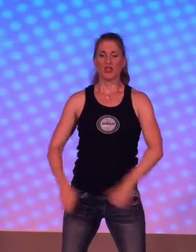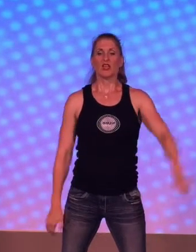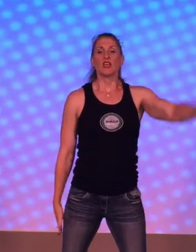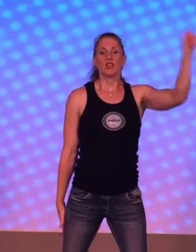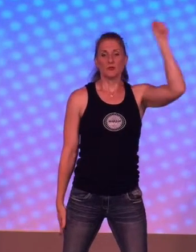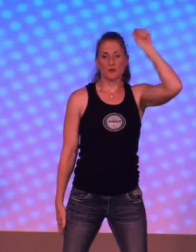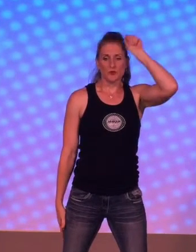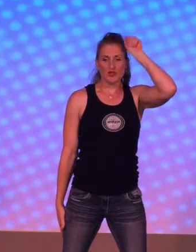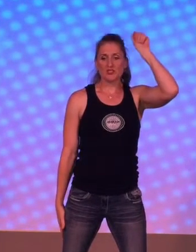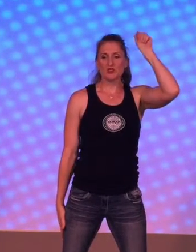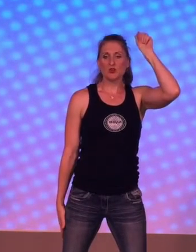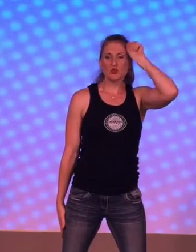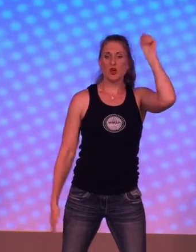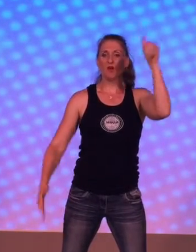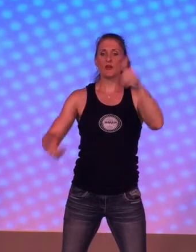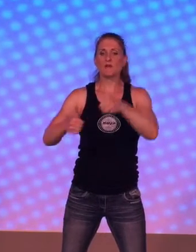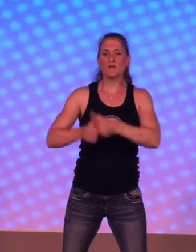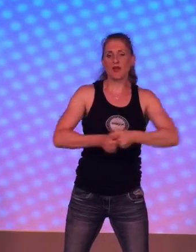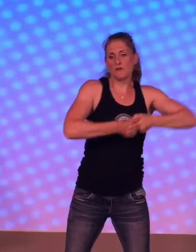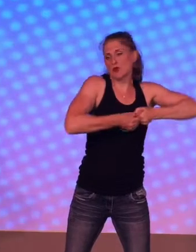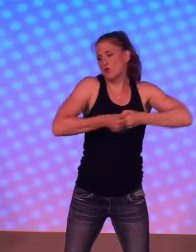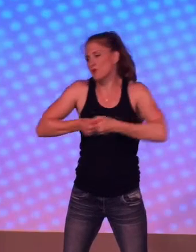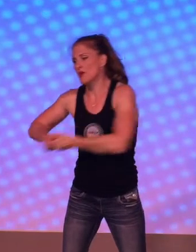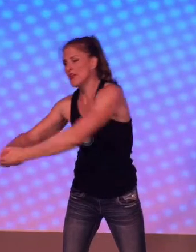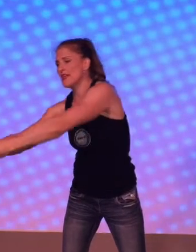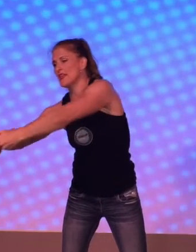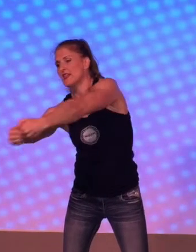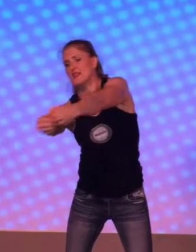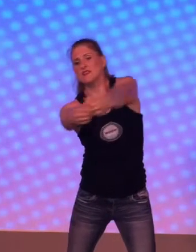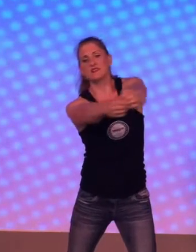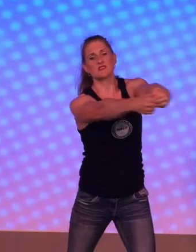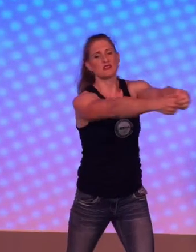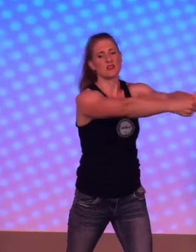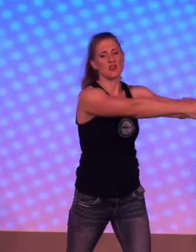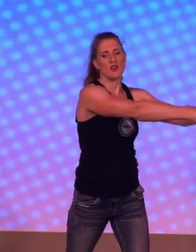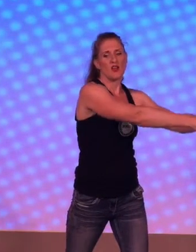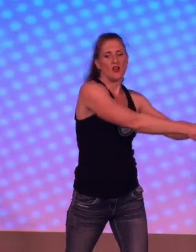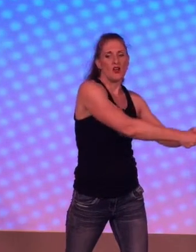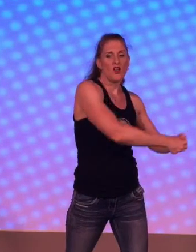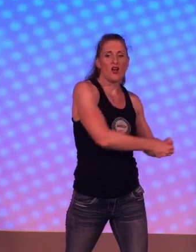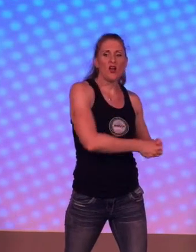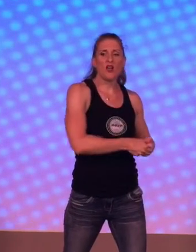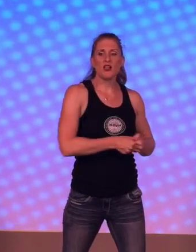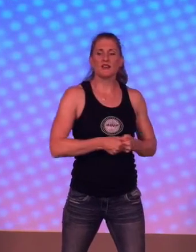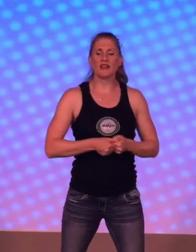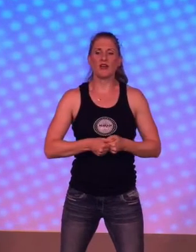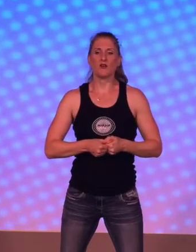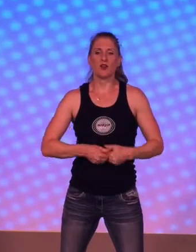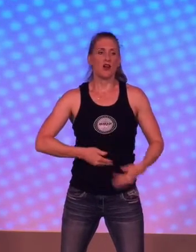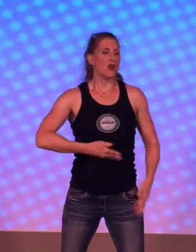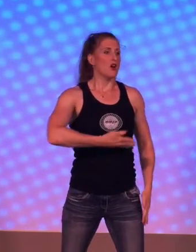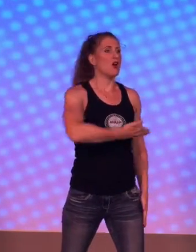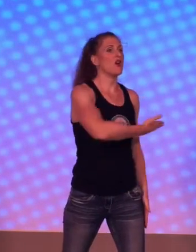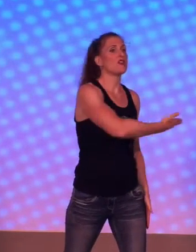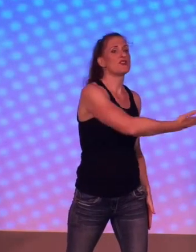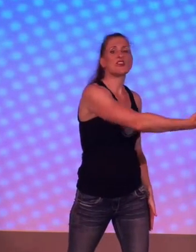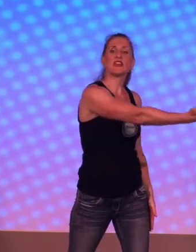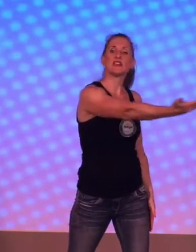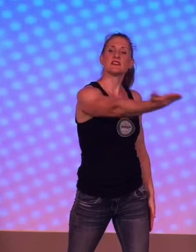Bring to your remembrance all... Now, all things